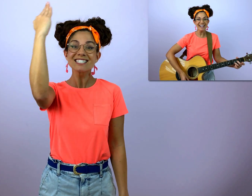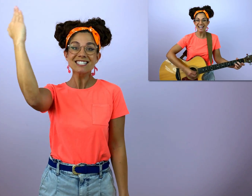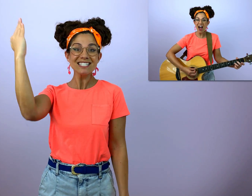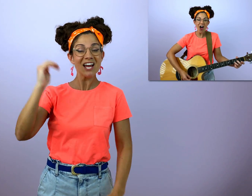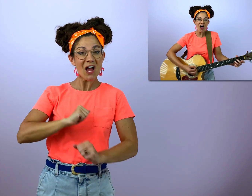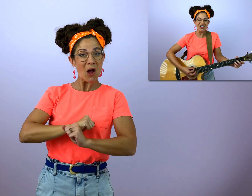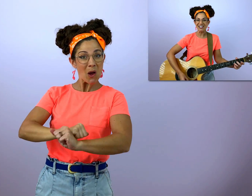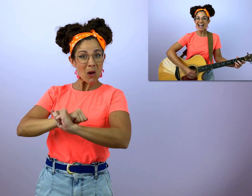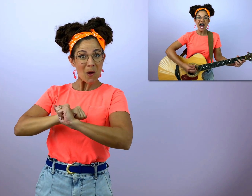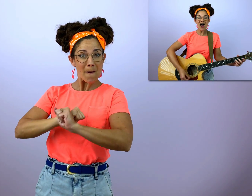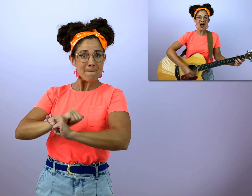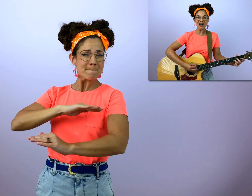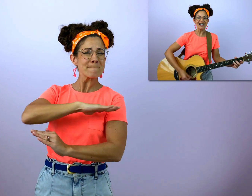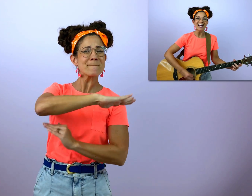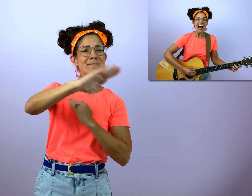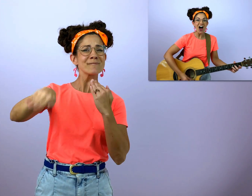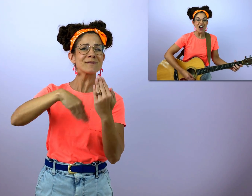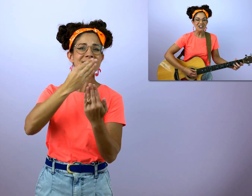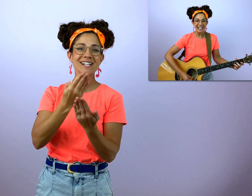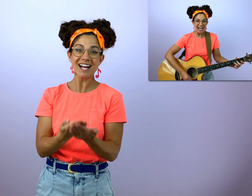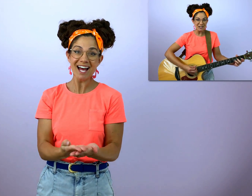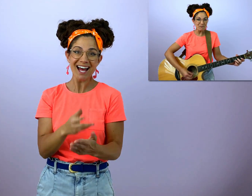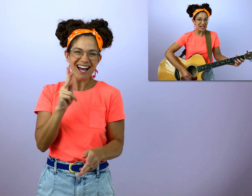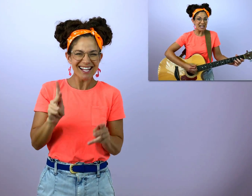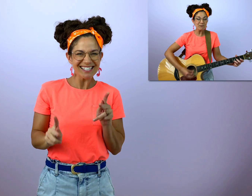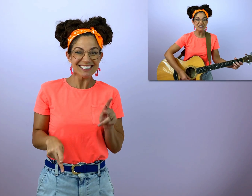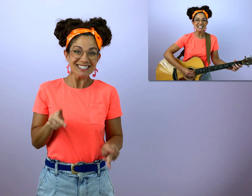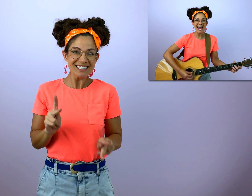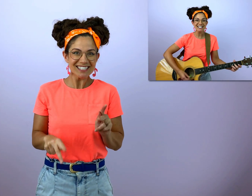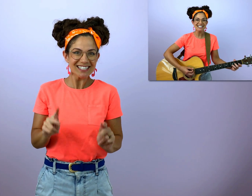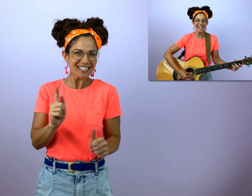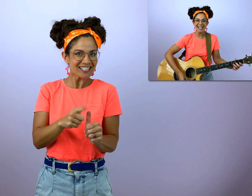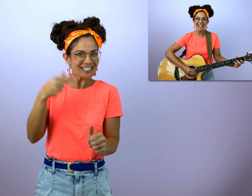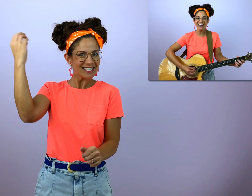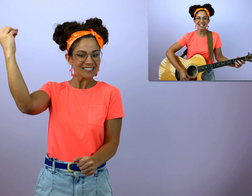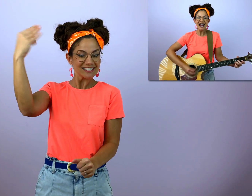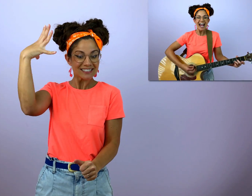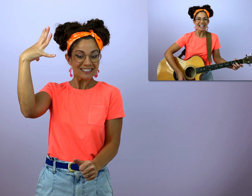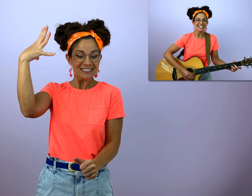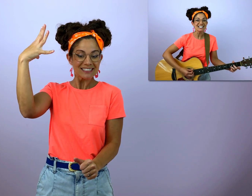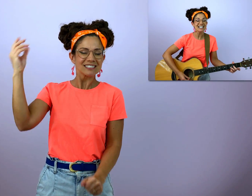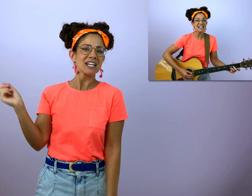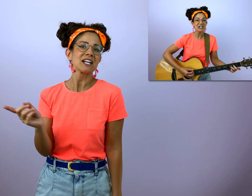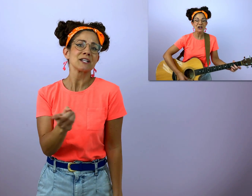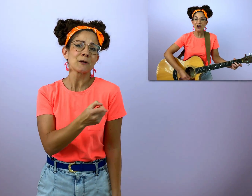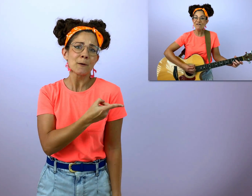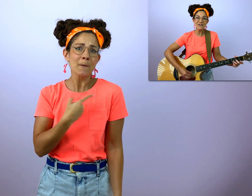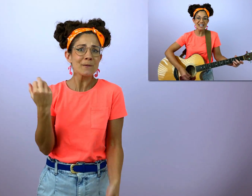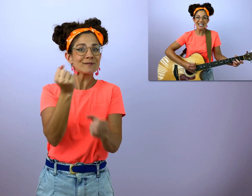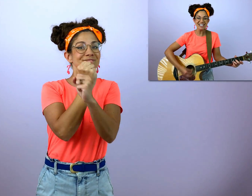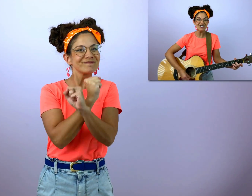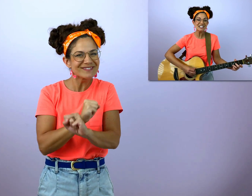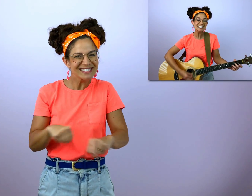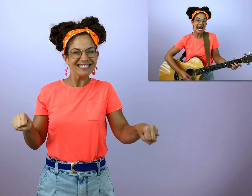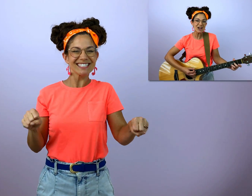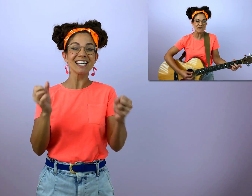all, all, all can be protected And still be safe,